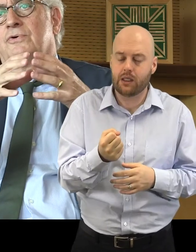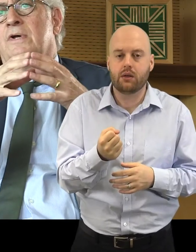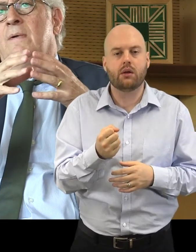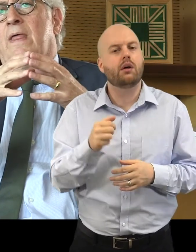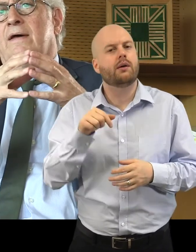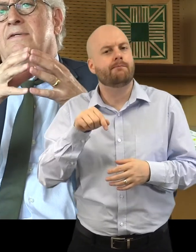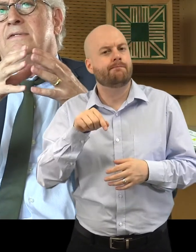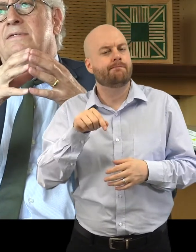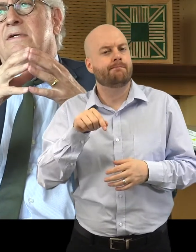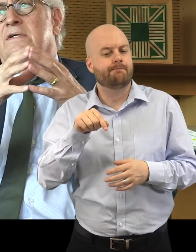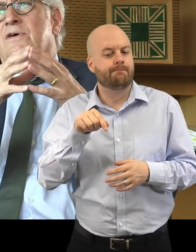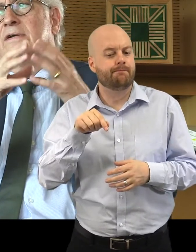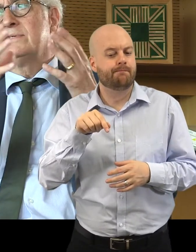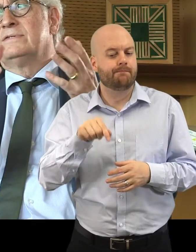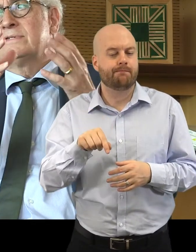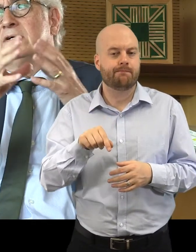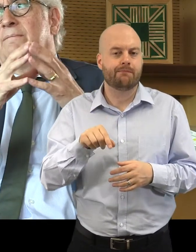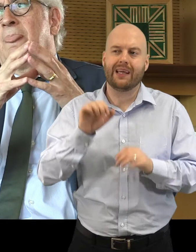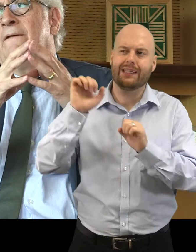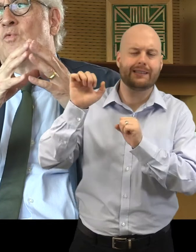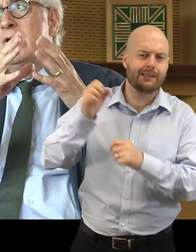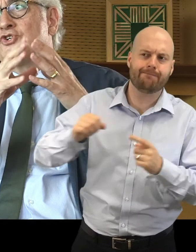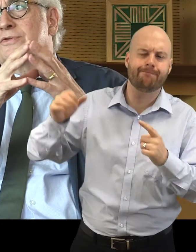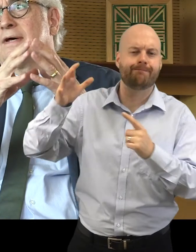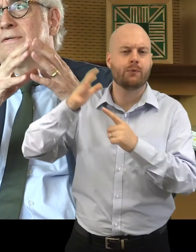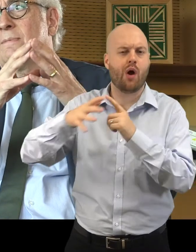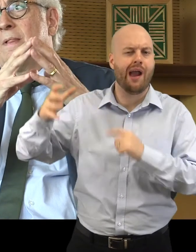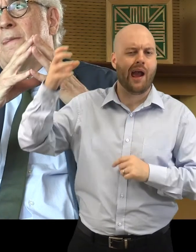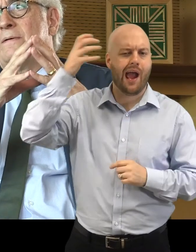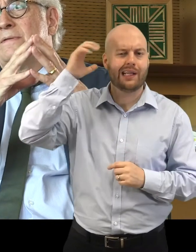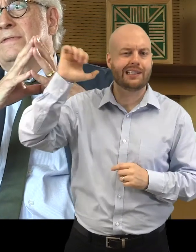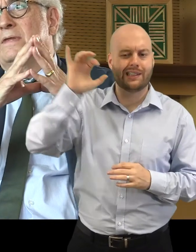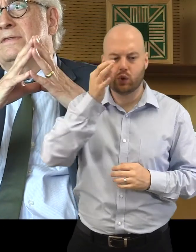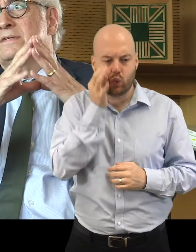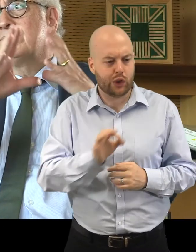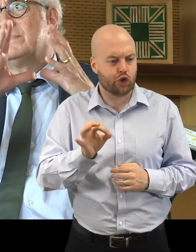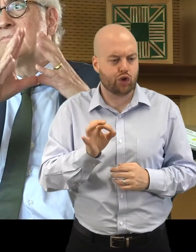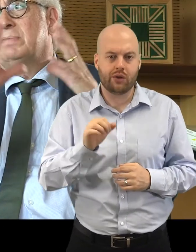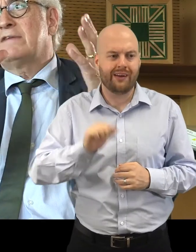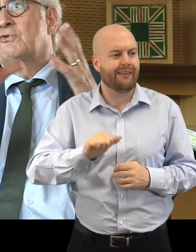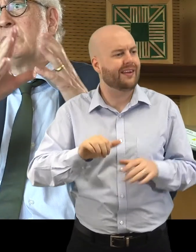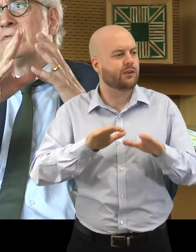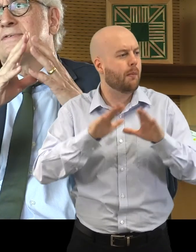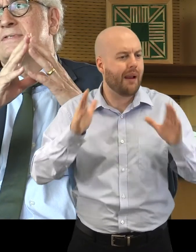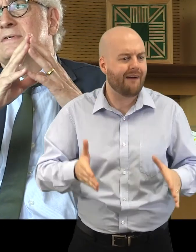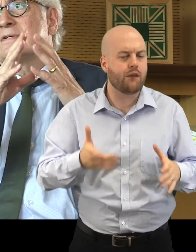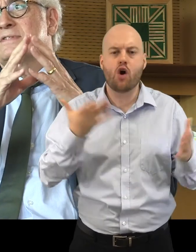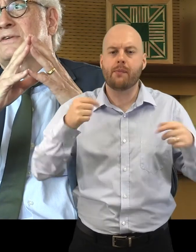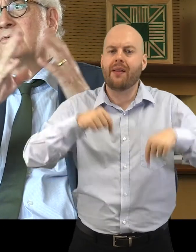and it's His Highness's wish that this platform or this sector